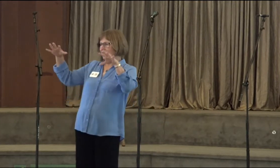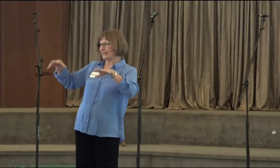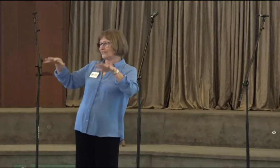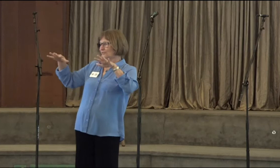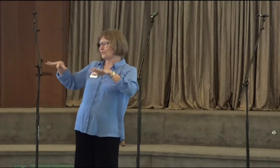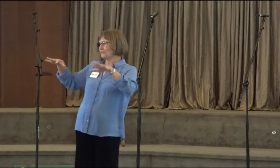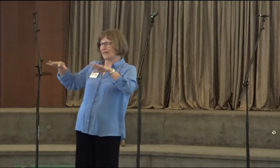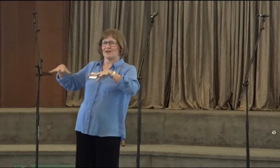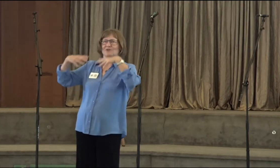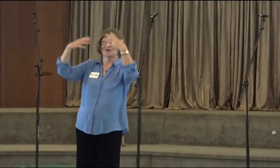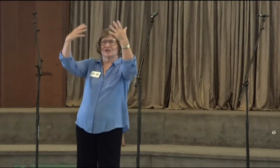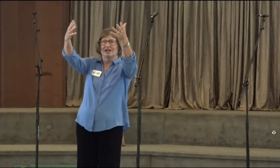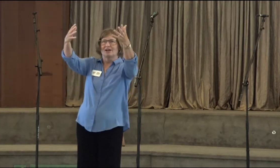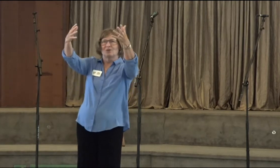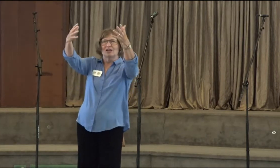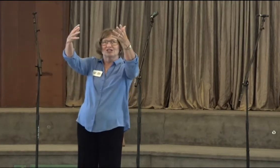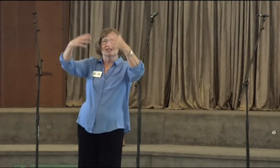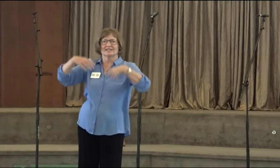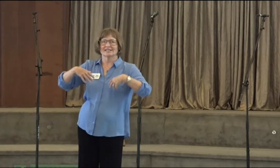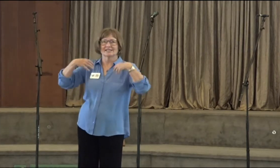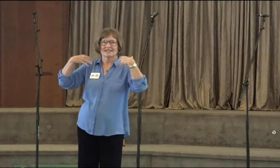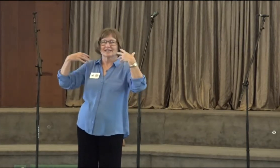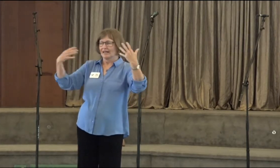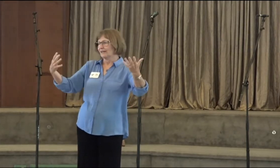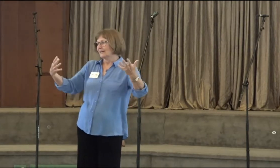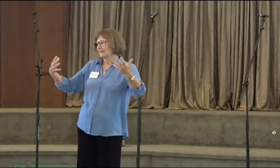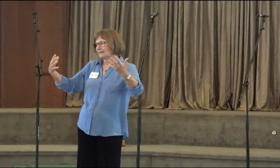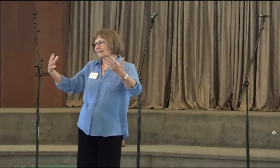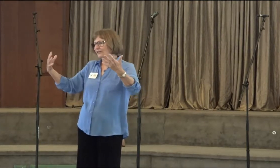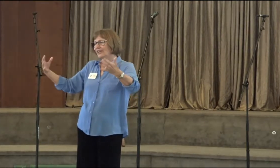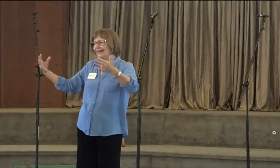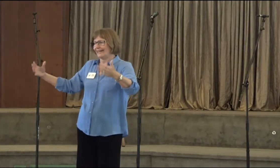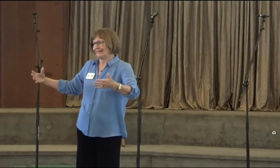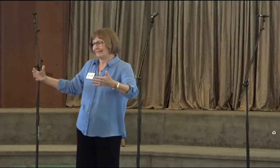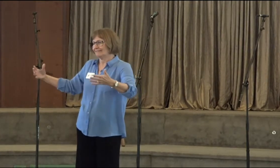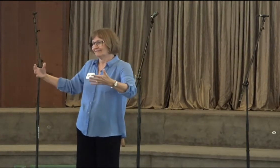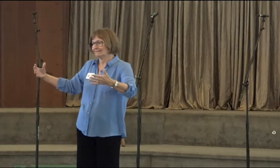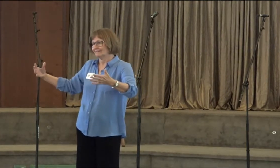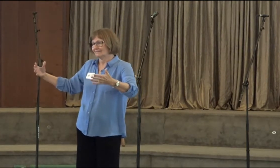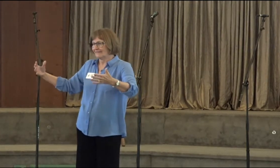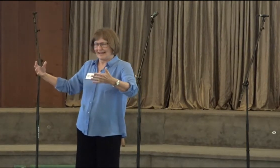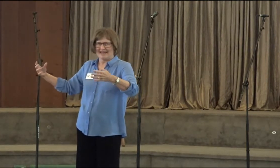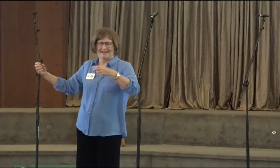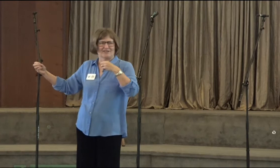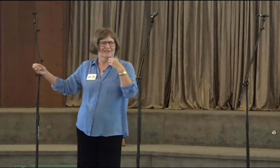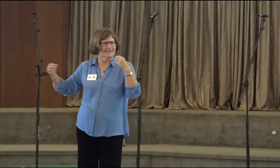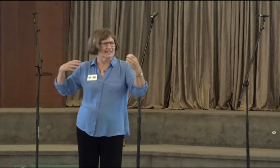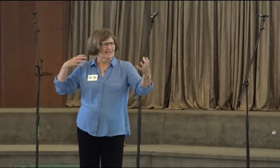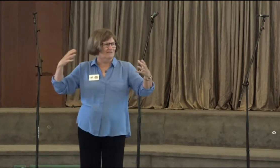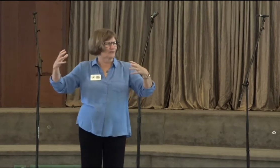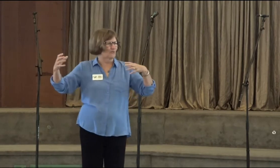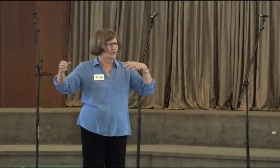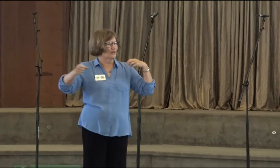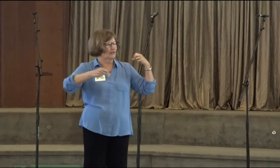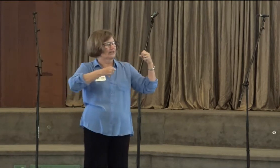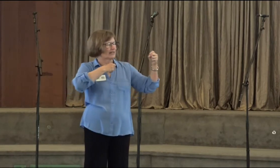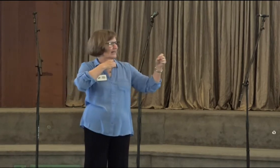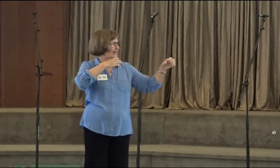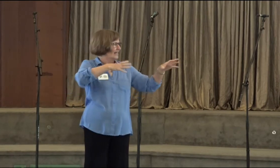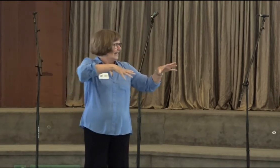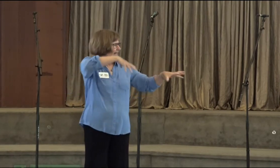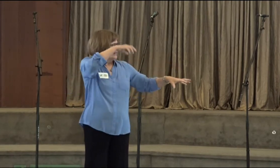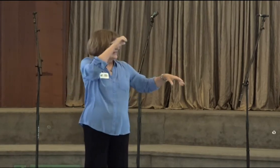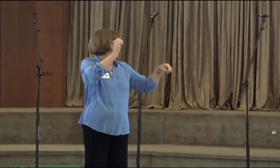of you who are in this room now or watching and listening, you get it. That the things of the world,